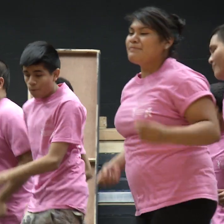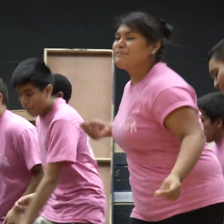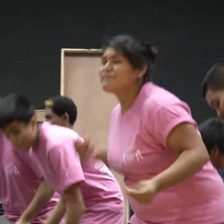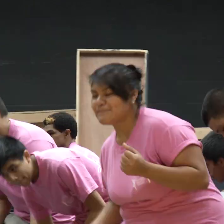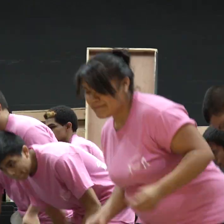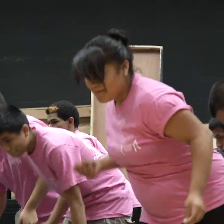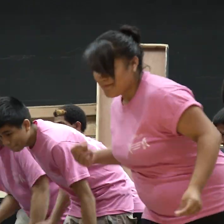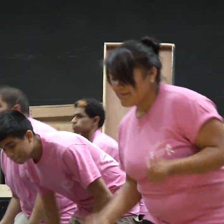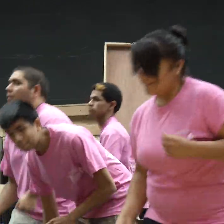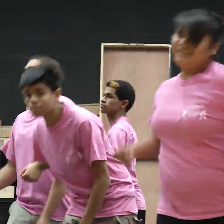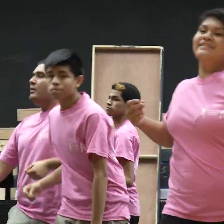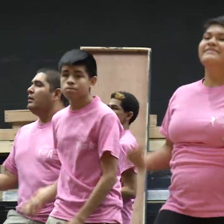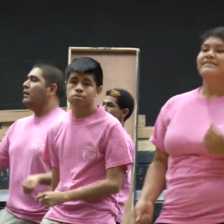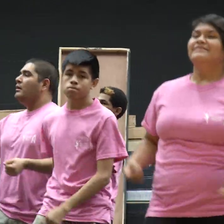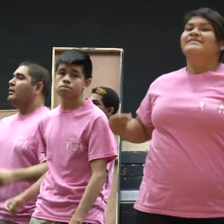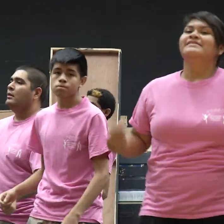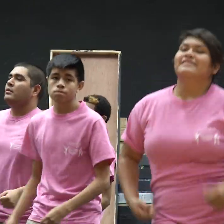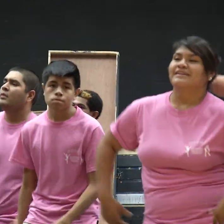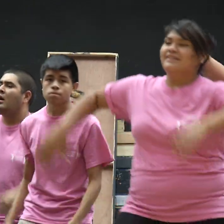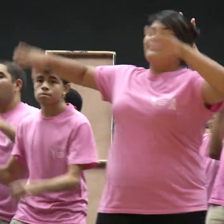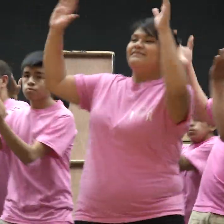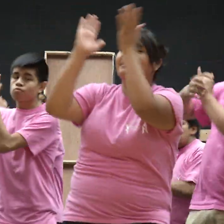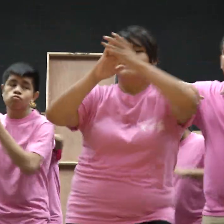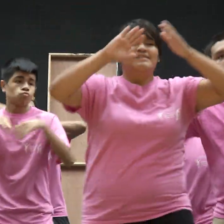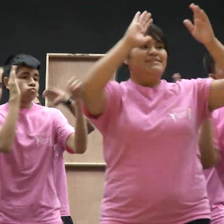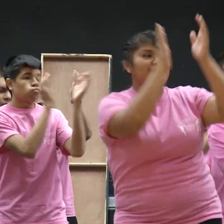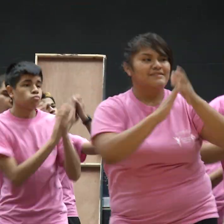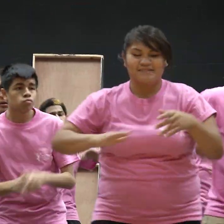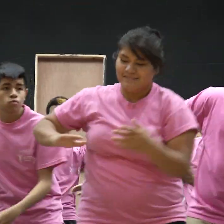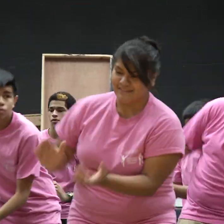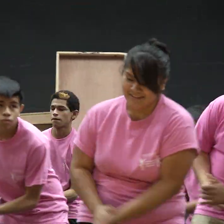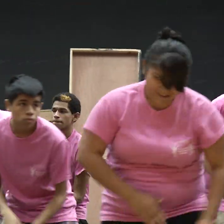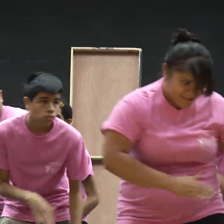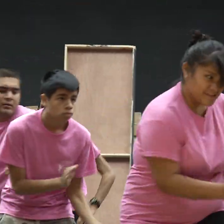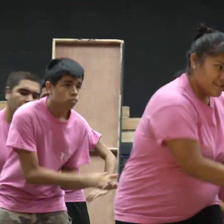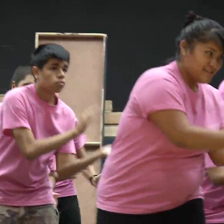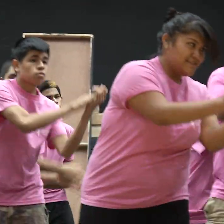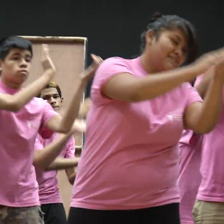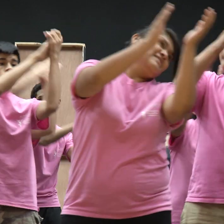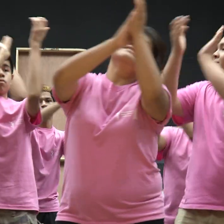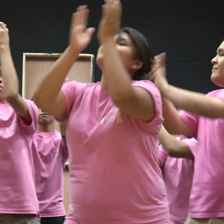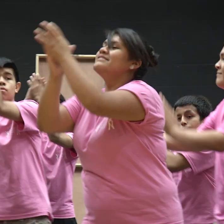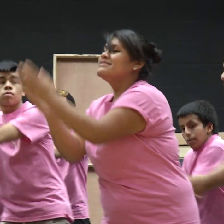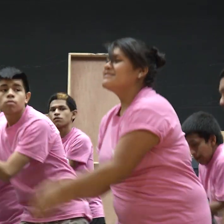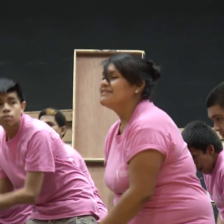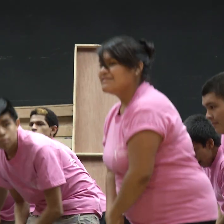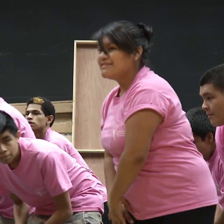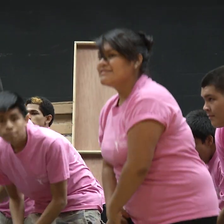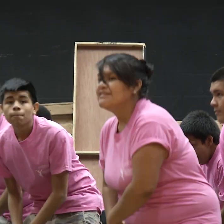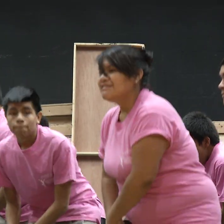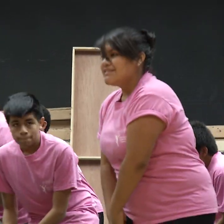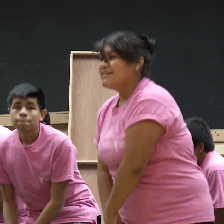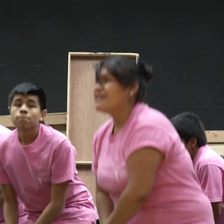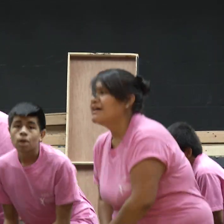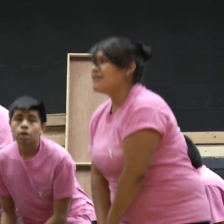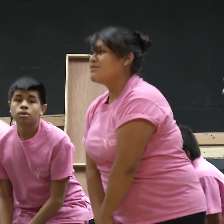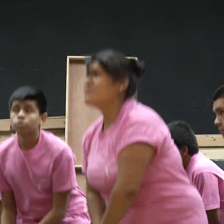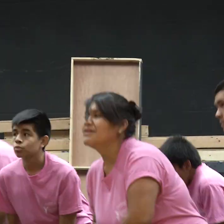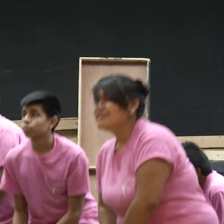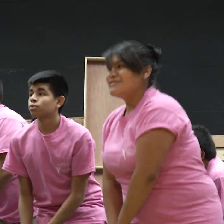Thedon's second year attending the camp. She loves it because it's a lot of fun. And she says this experience has really helped her grow